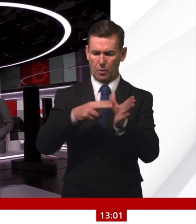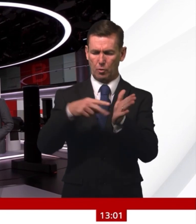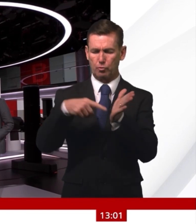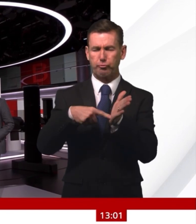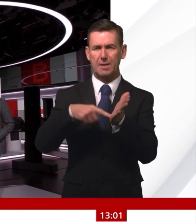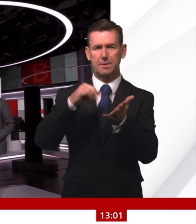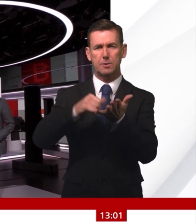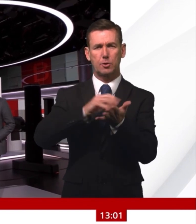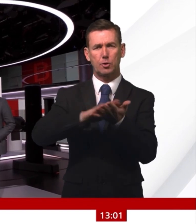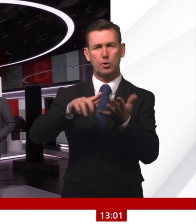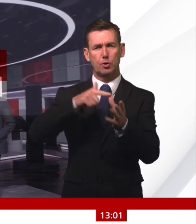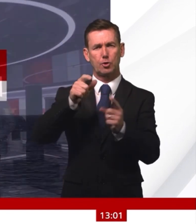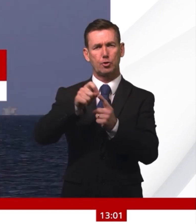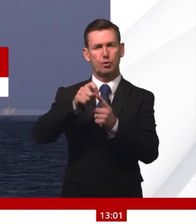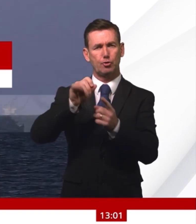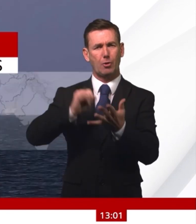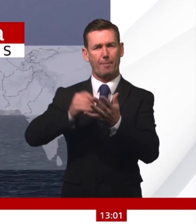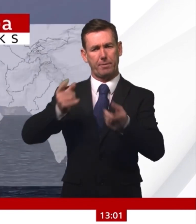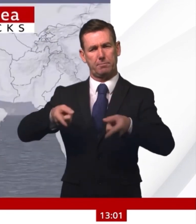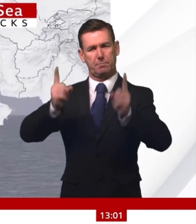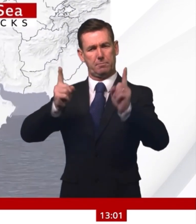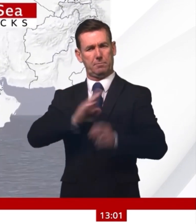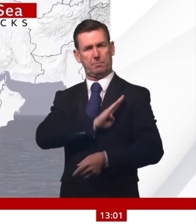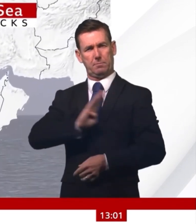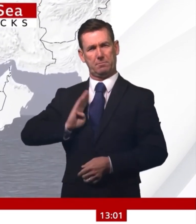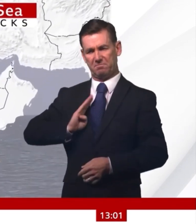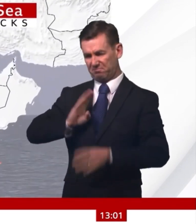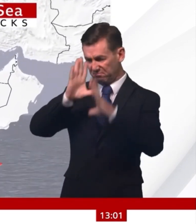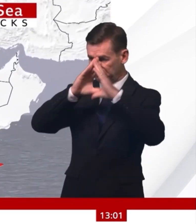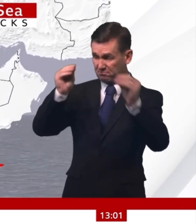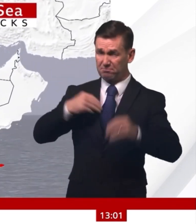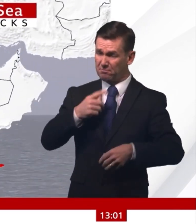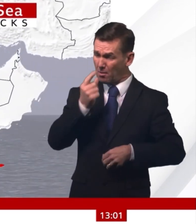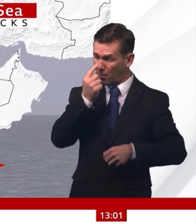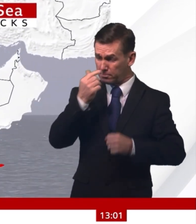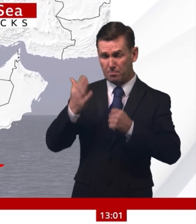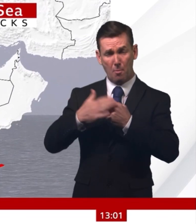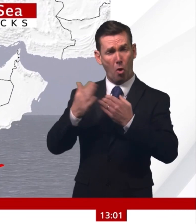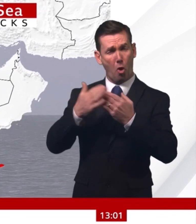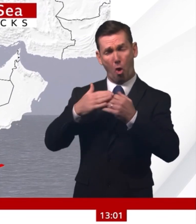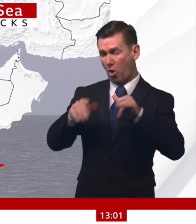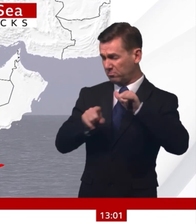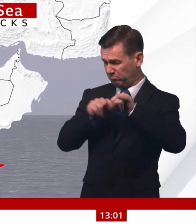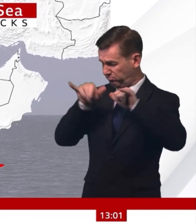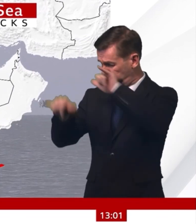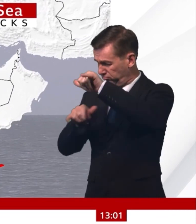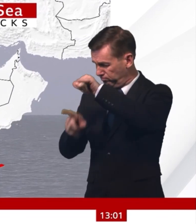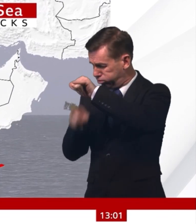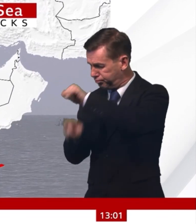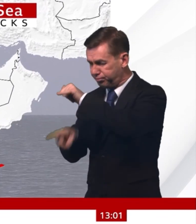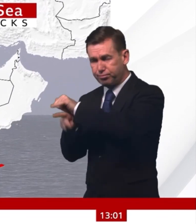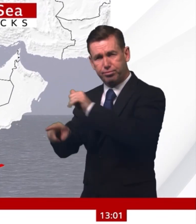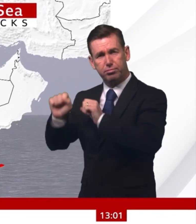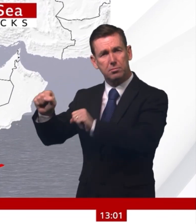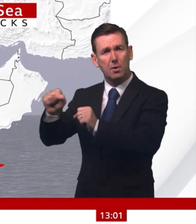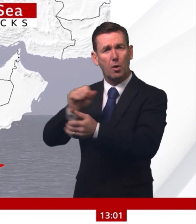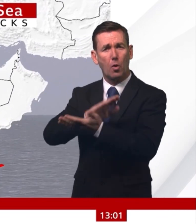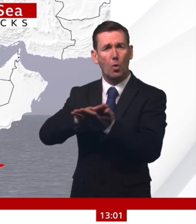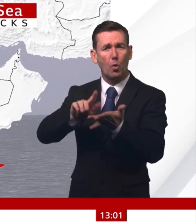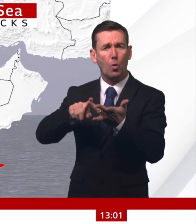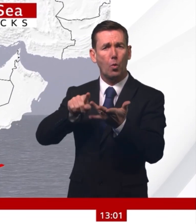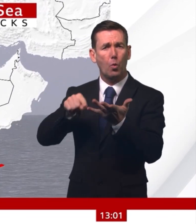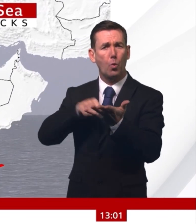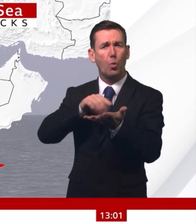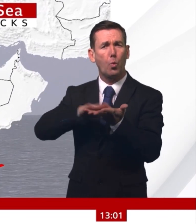in Yemen if they continue their attacks on cargo ships in the Red Sea. Last week, the UK and US launched joint